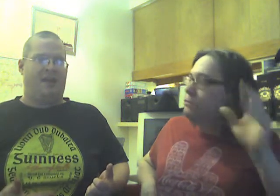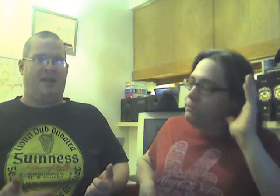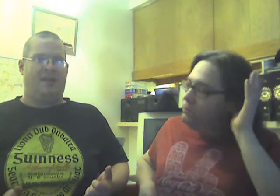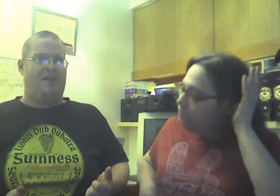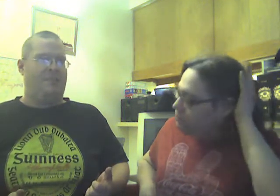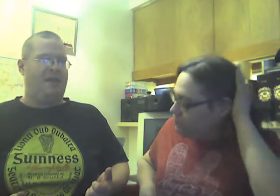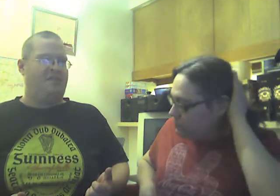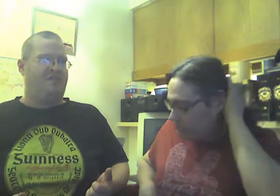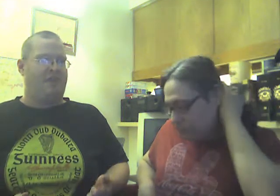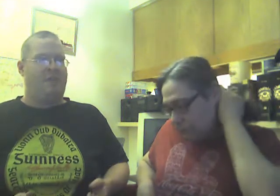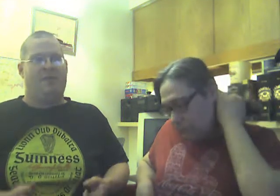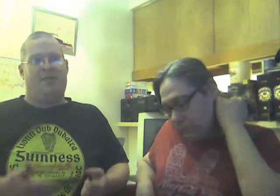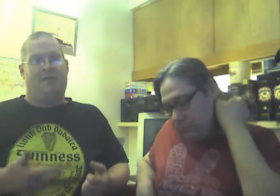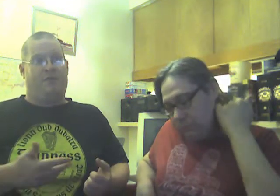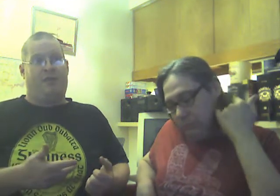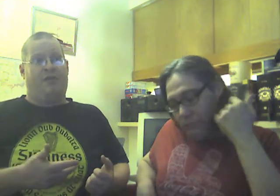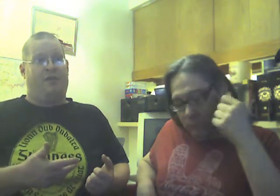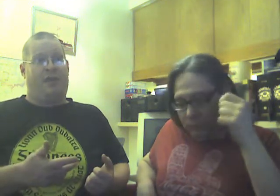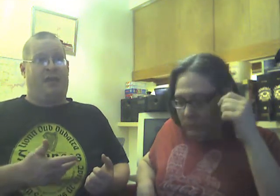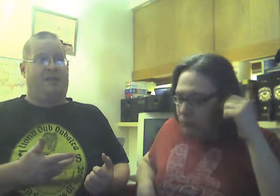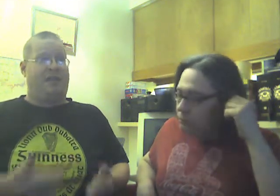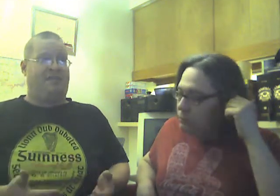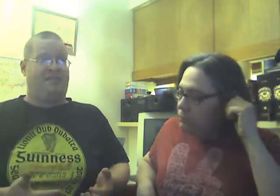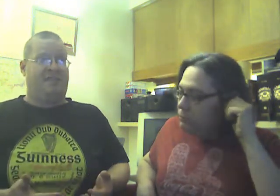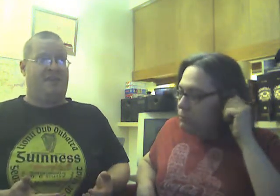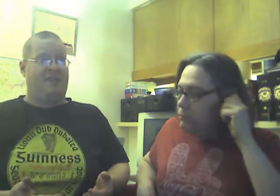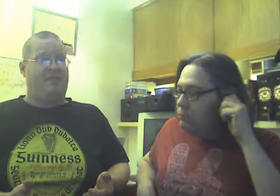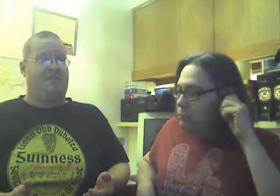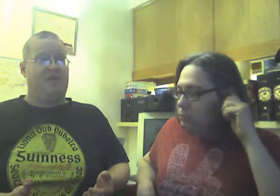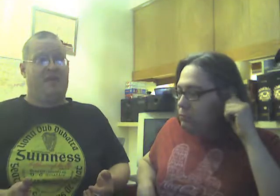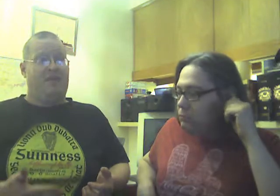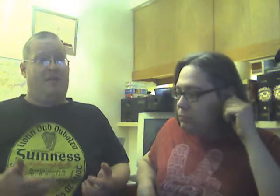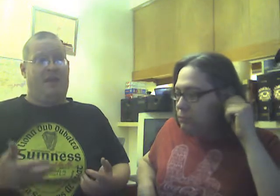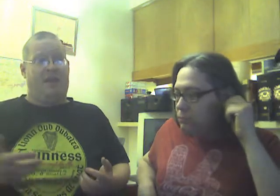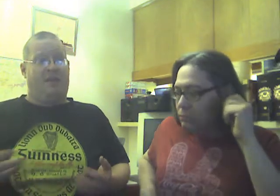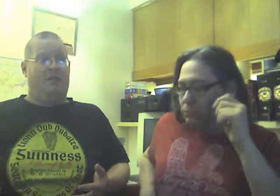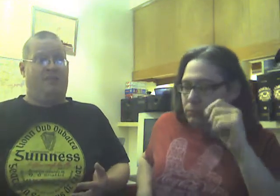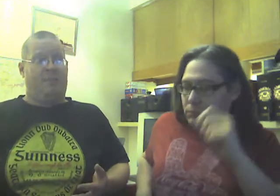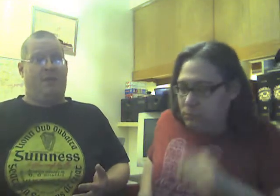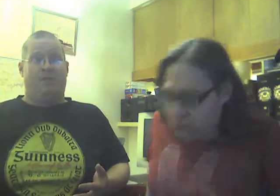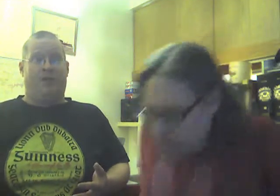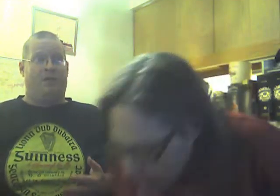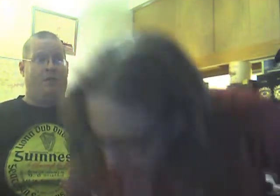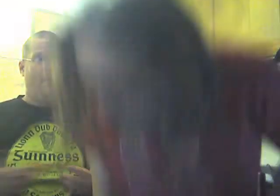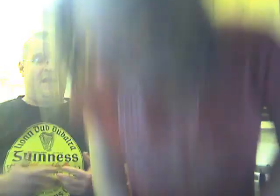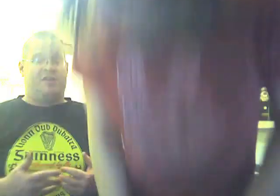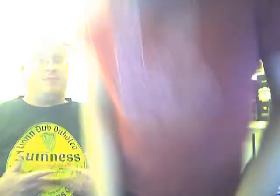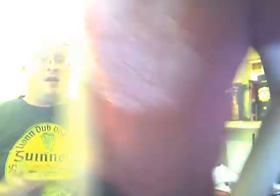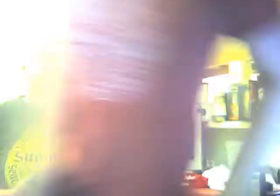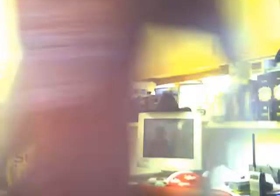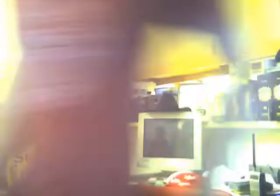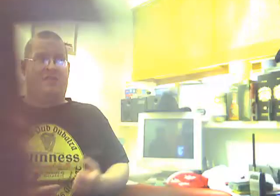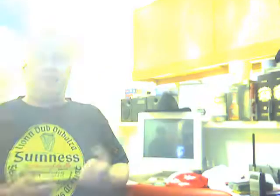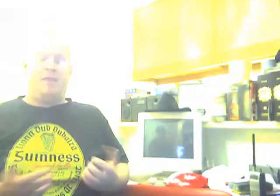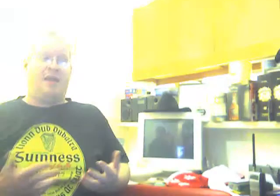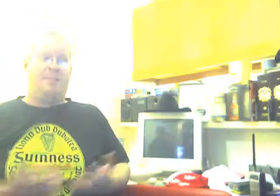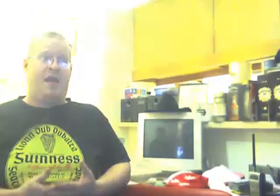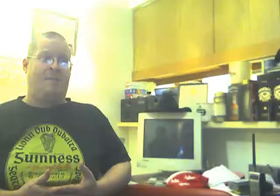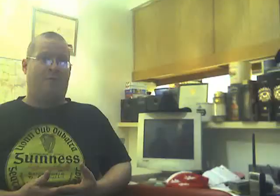and into the mainstream for like the last 60 years. It used to be where arranged marriages, you might not be happy